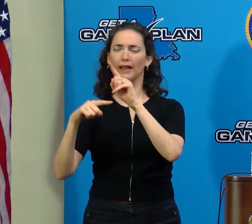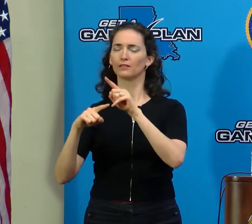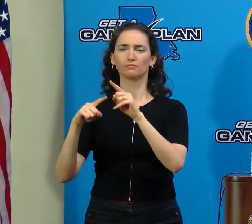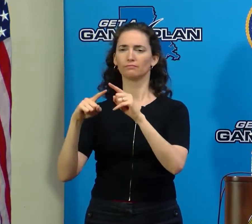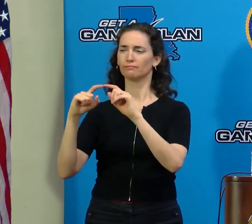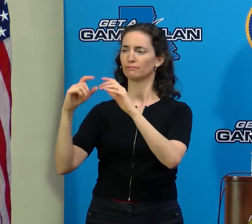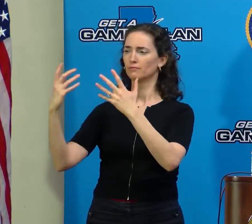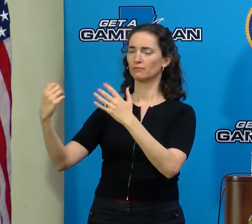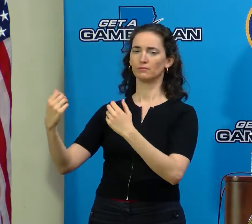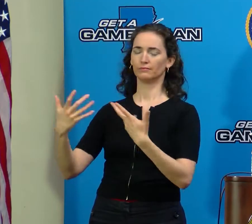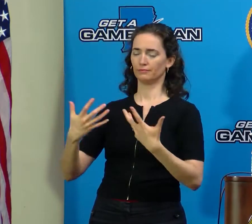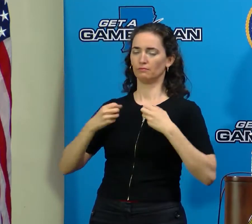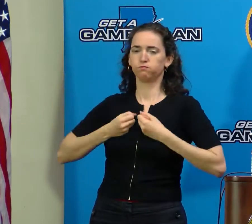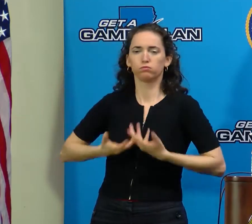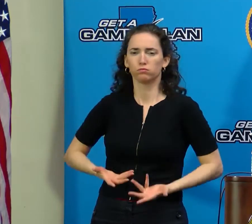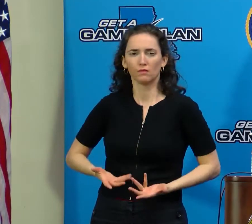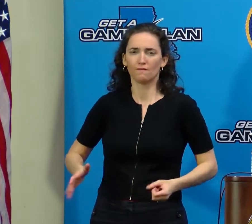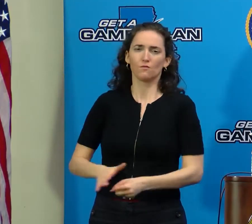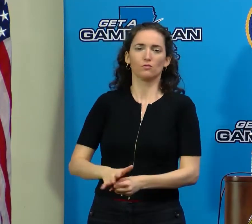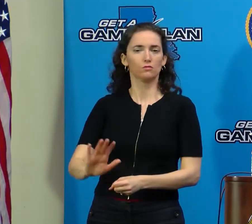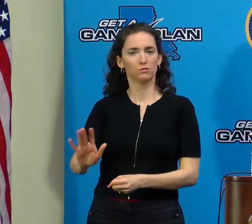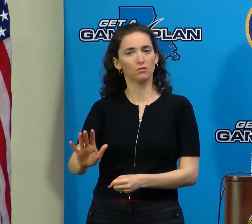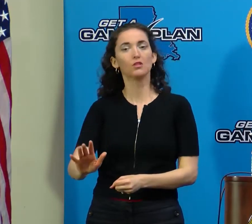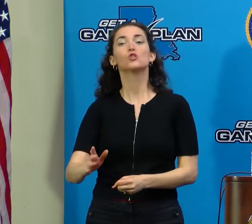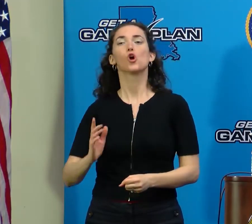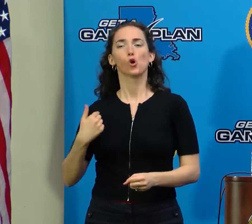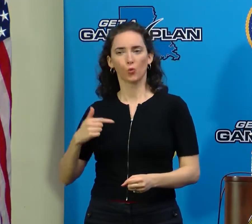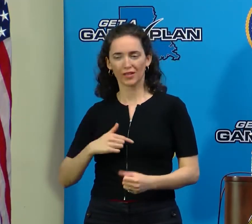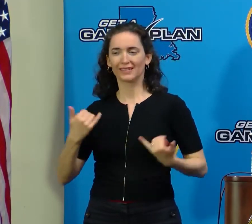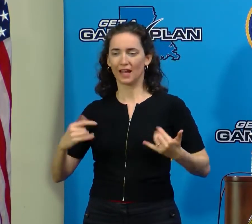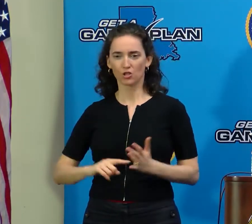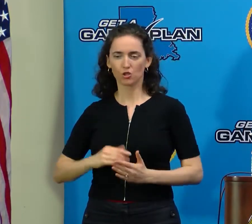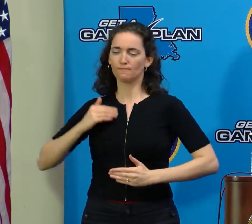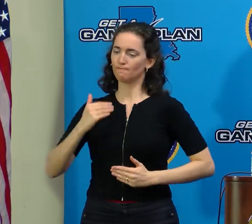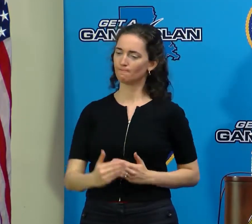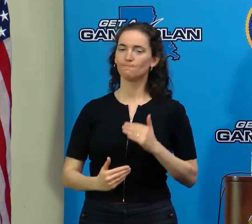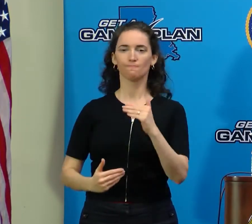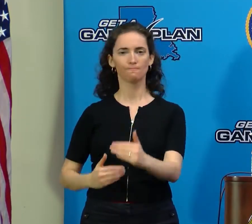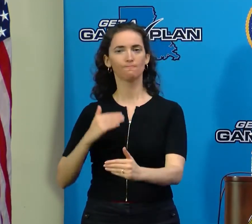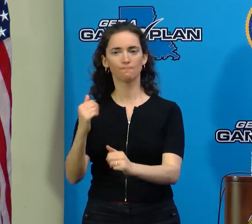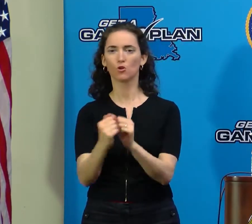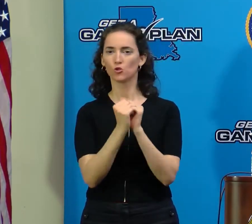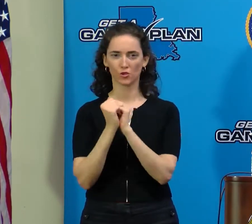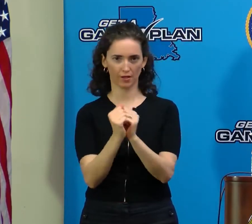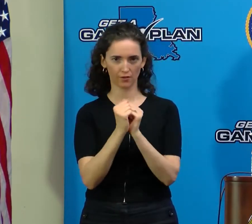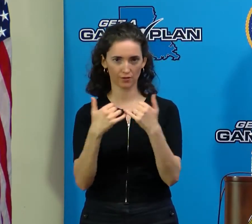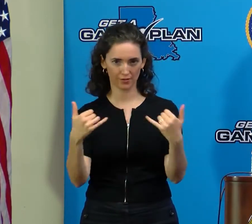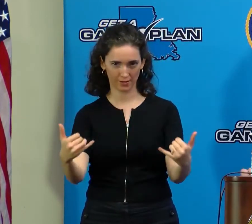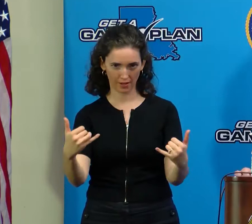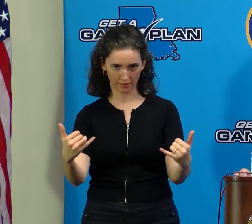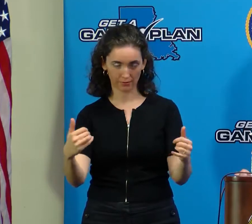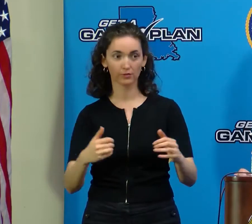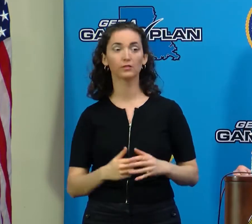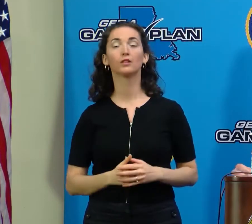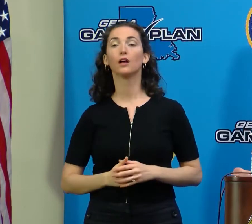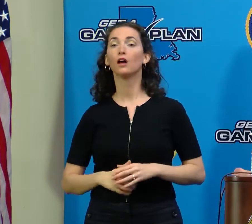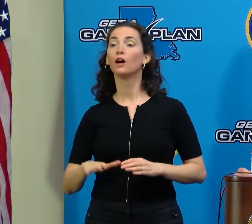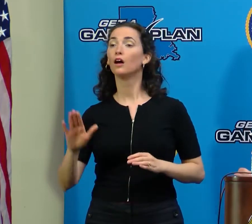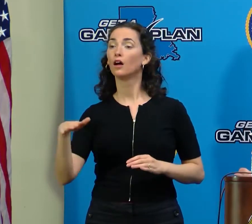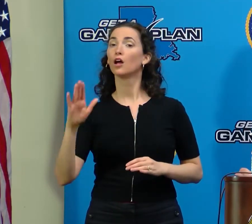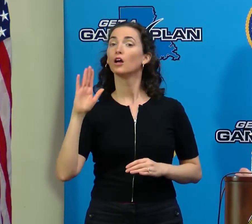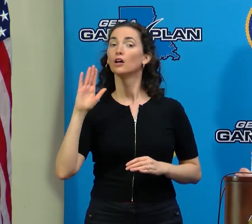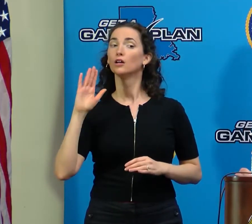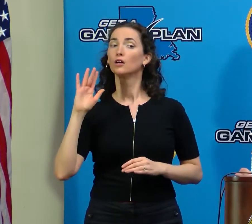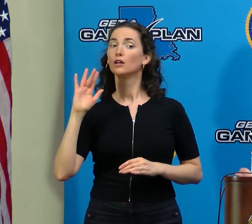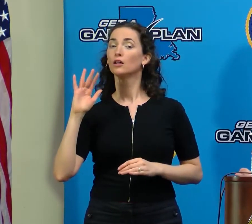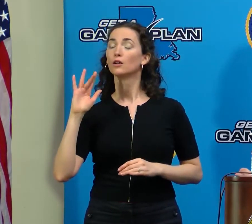to embark on this road to recovery together. Don't know yet if we will have a press